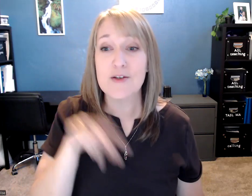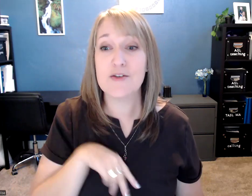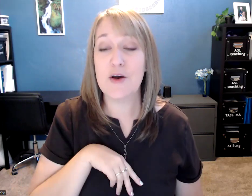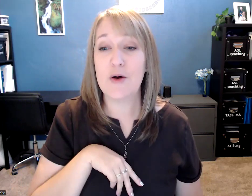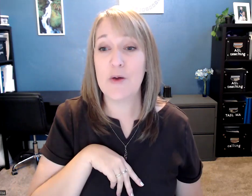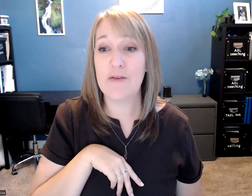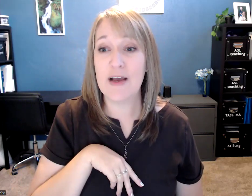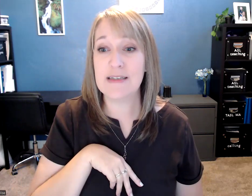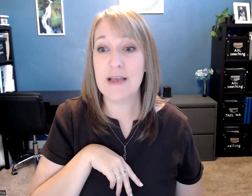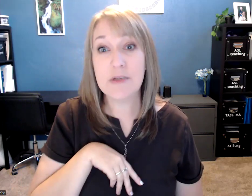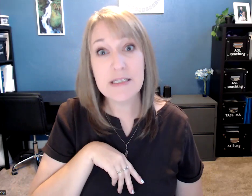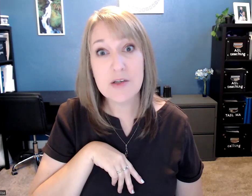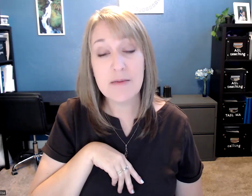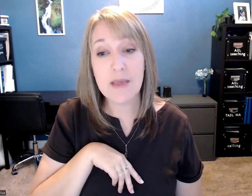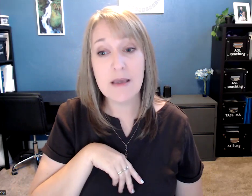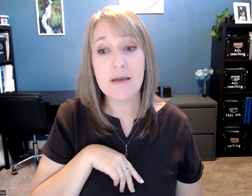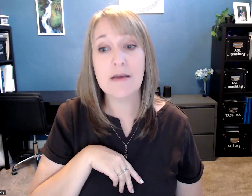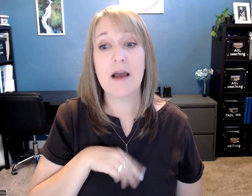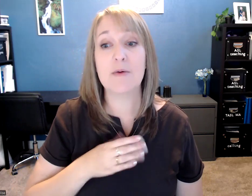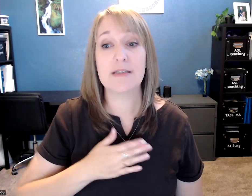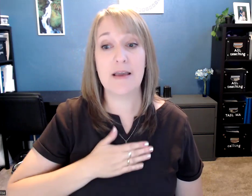So if I say, please look at me, I would say,